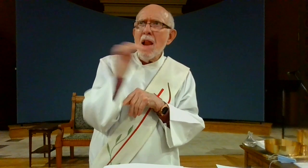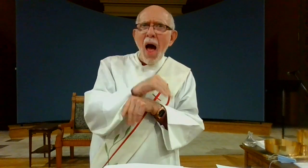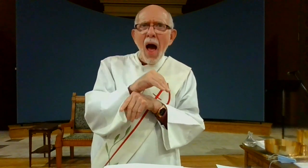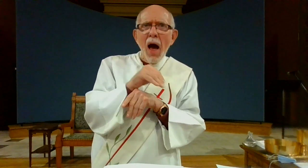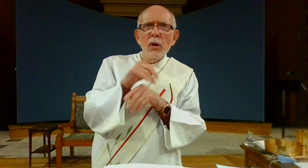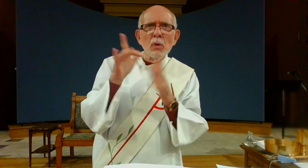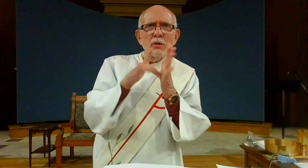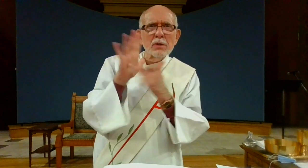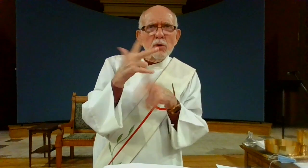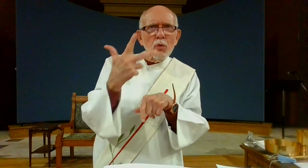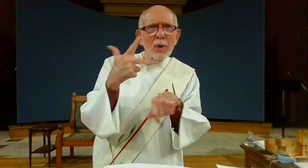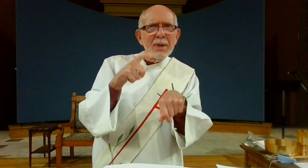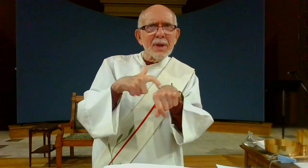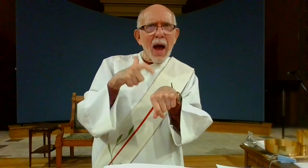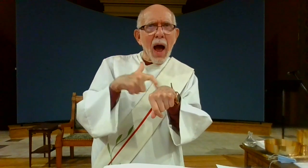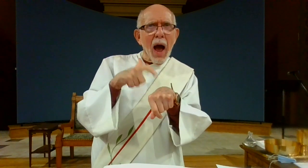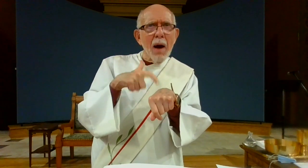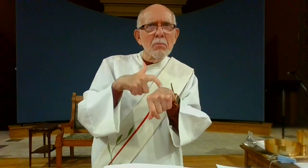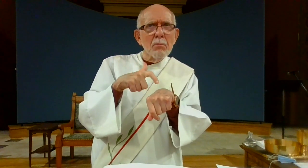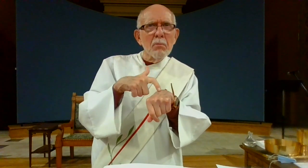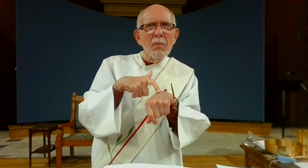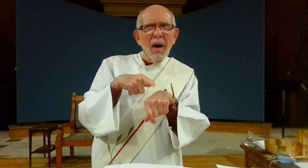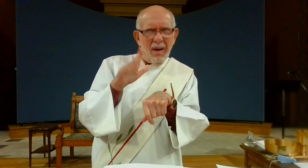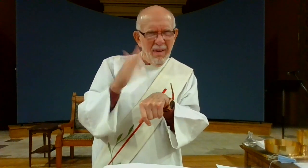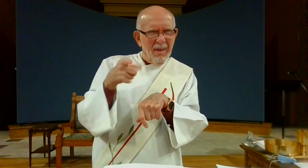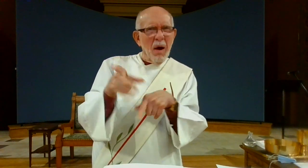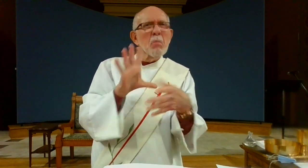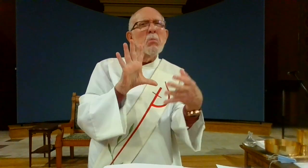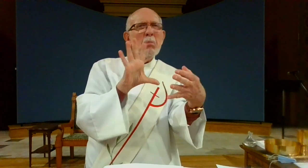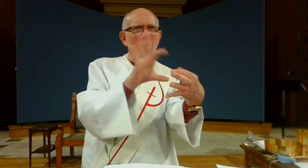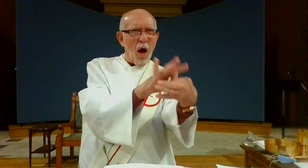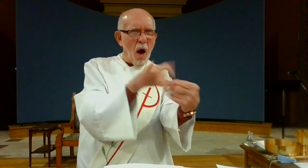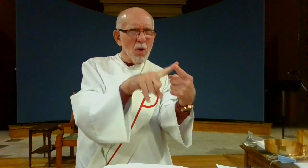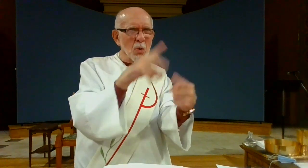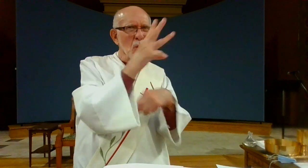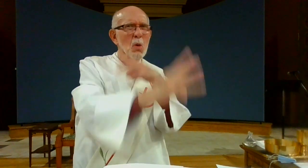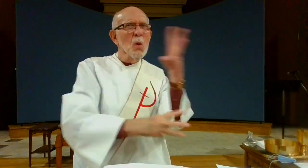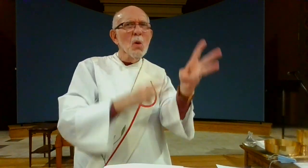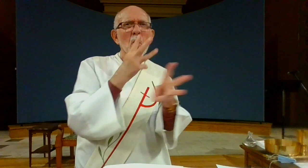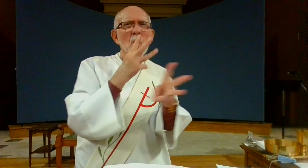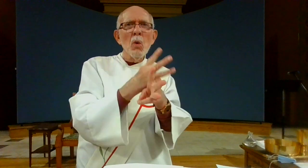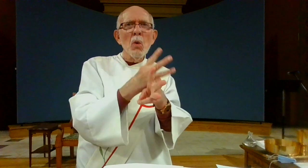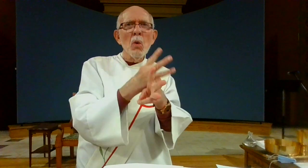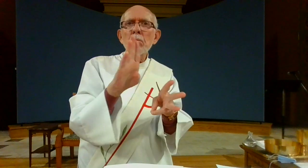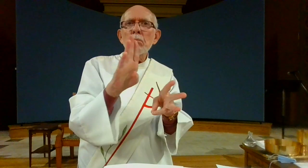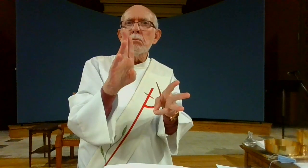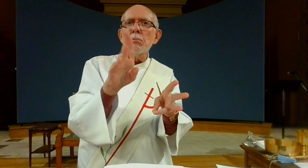Peter lied about Jesus three times You think he would belong to the world as well